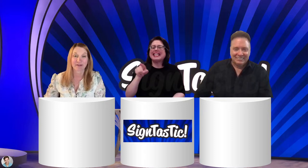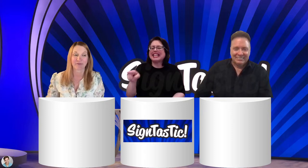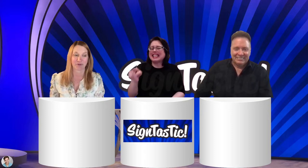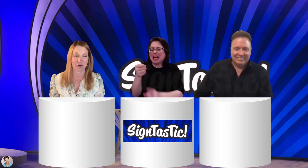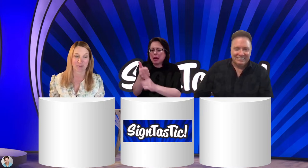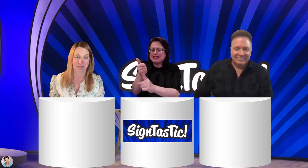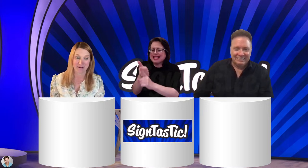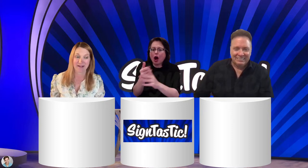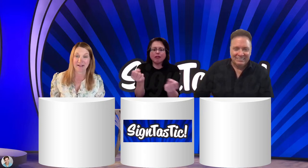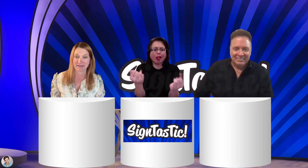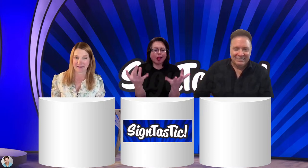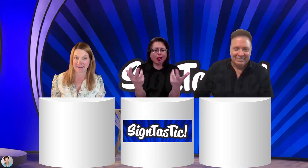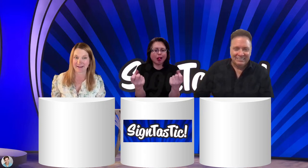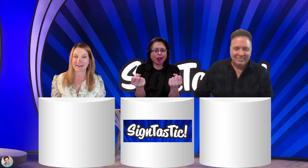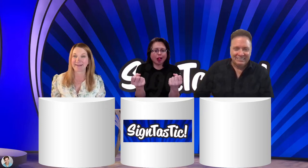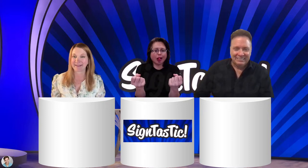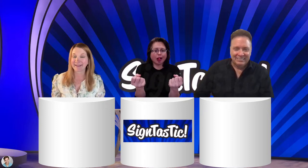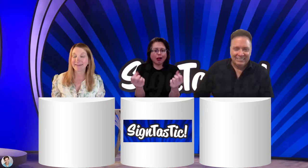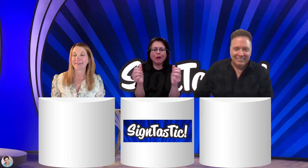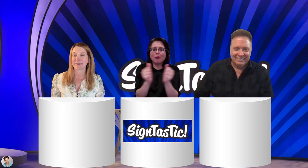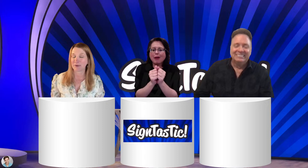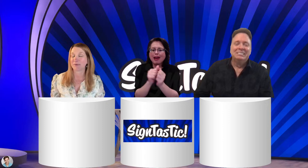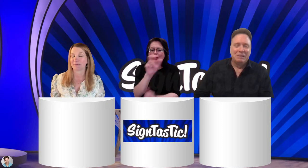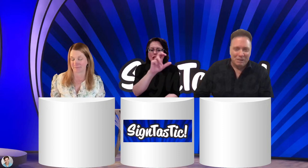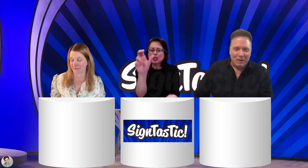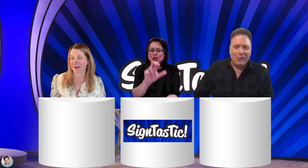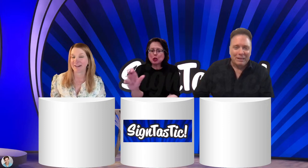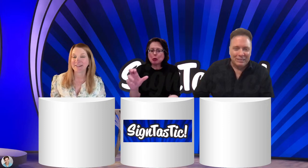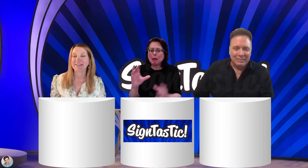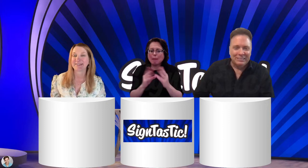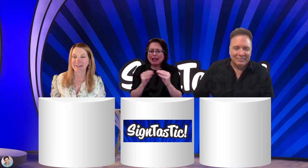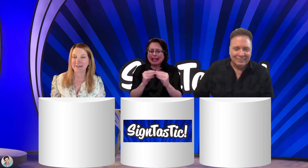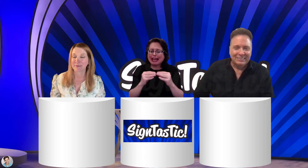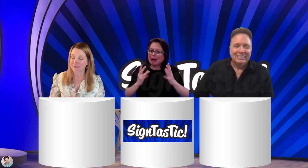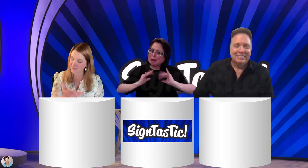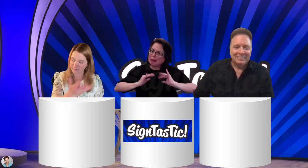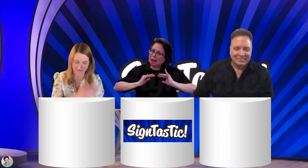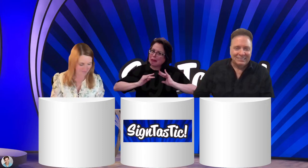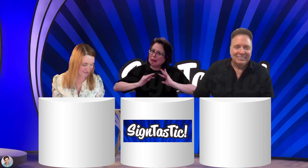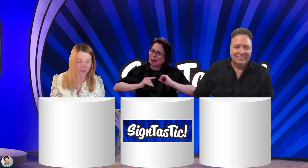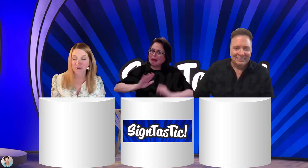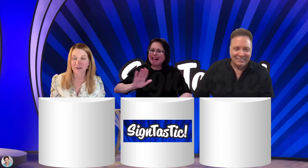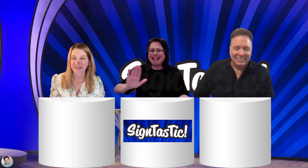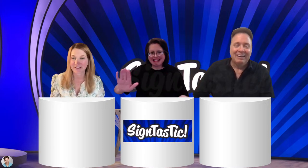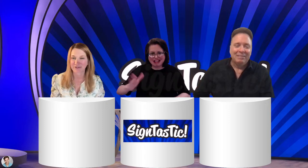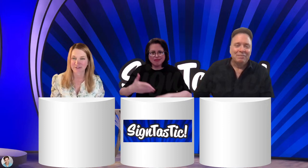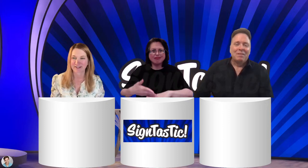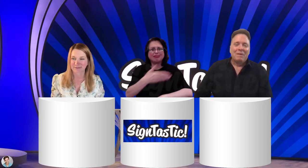confirm that, yeah, you, Ryan's sign language. So I was like, you're a great teacher, Dan.